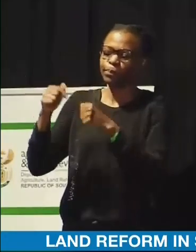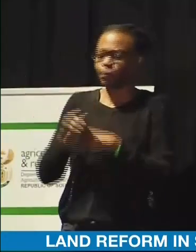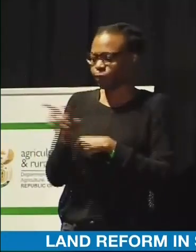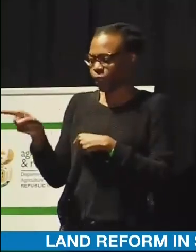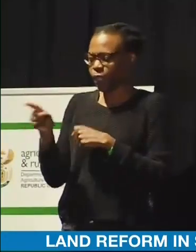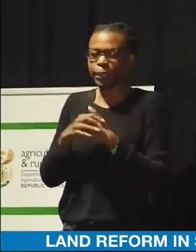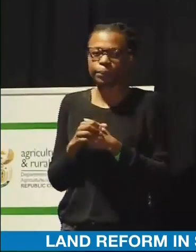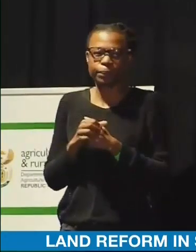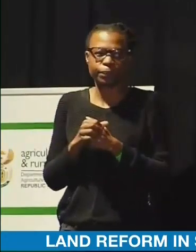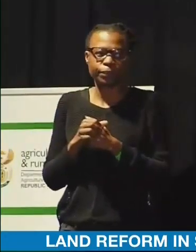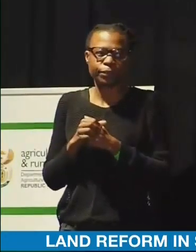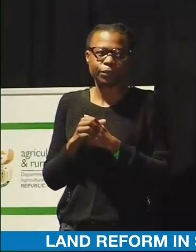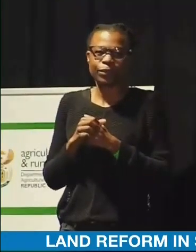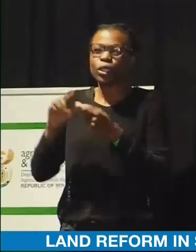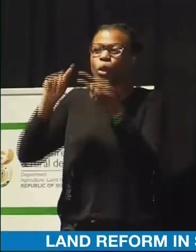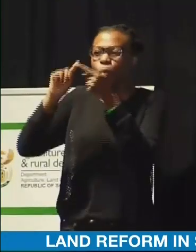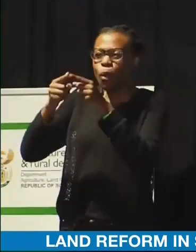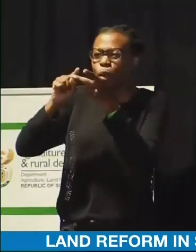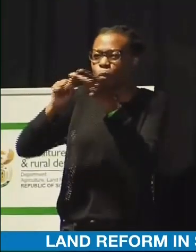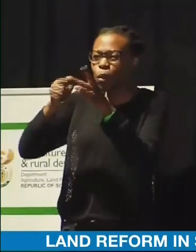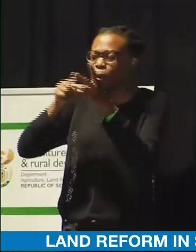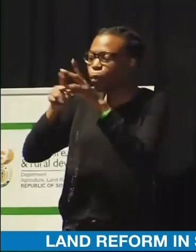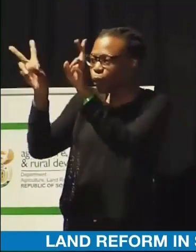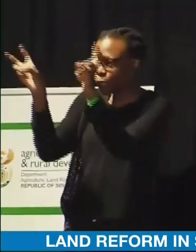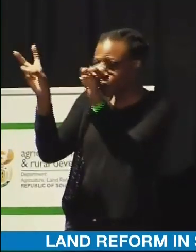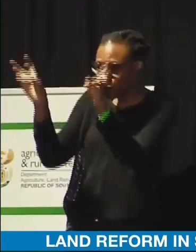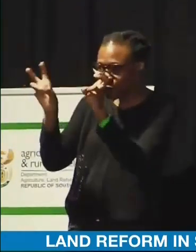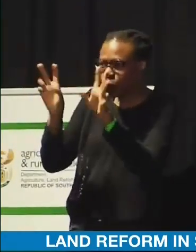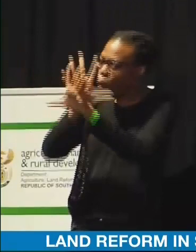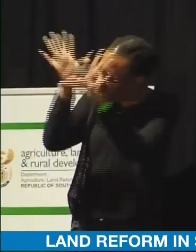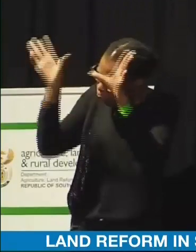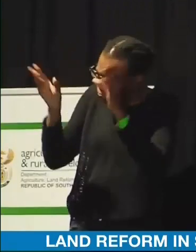We are going to take on all those issues and we'll pursue them.